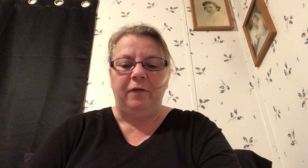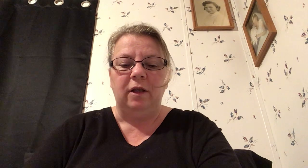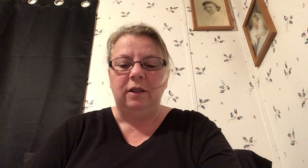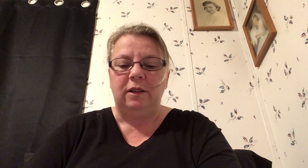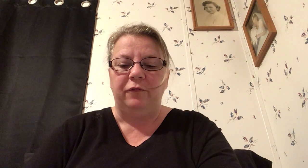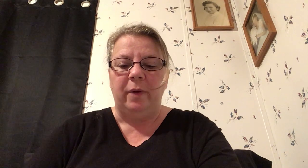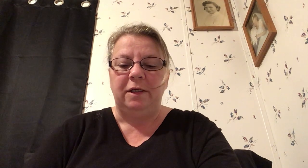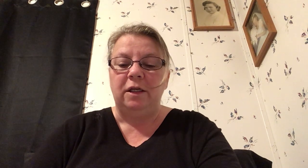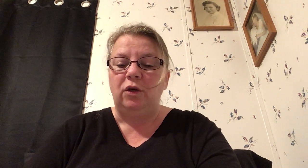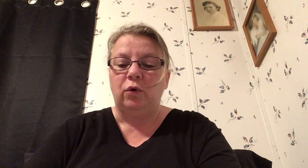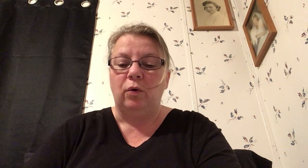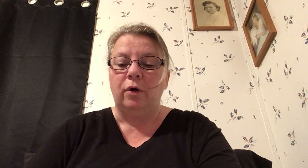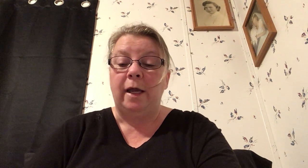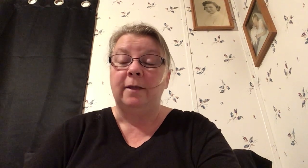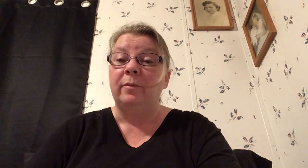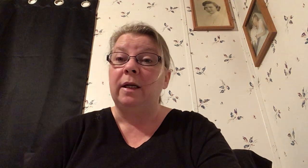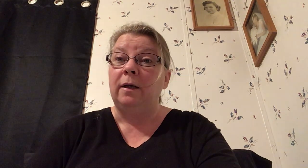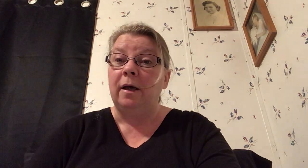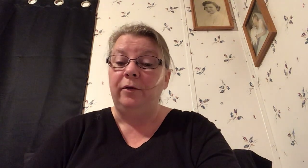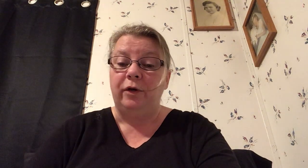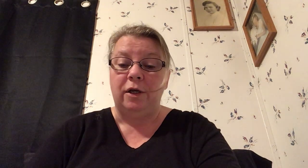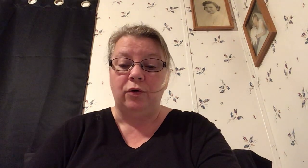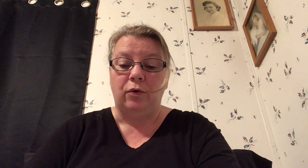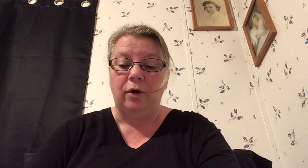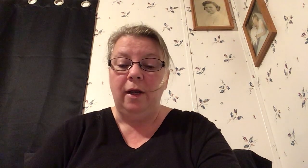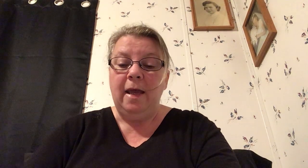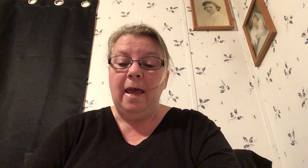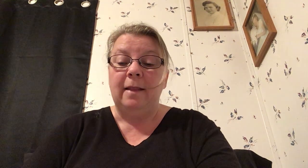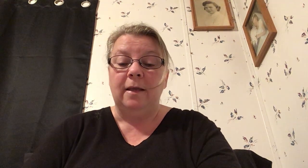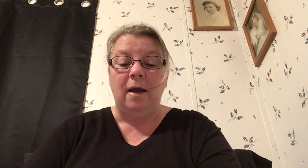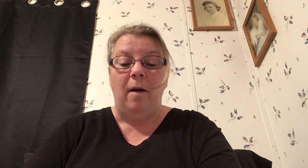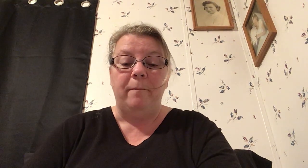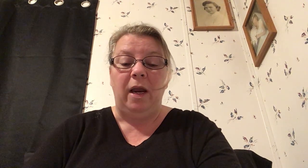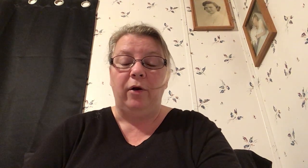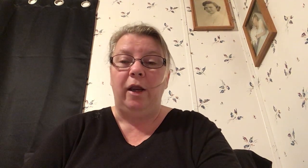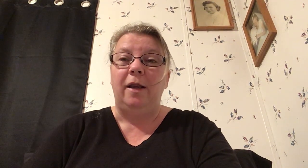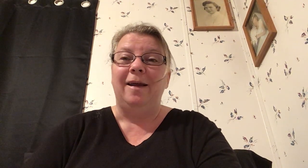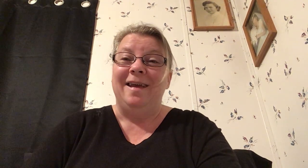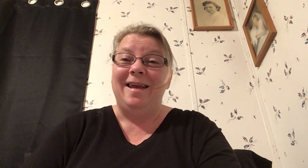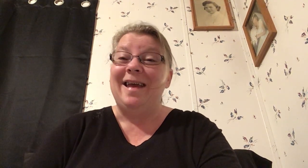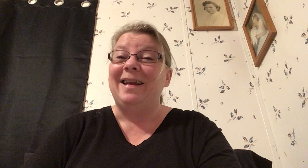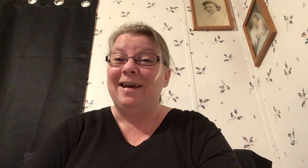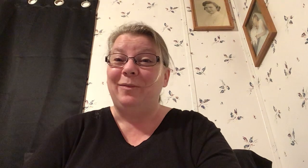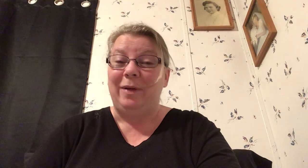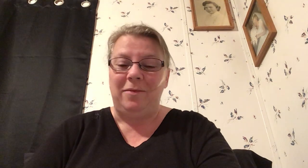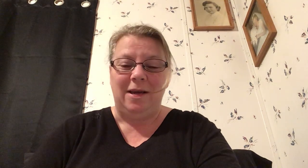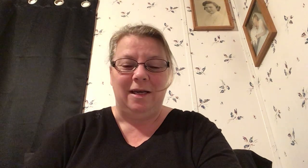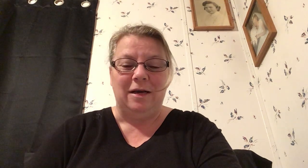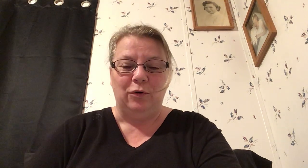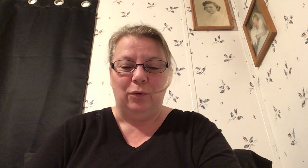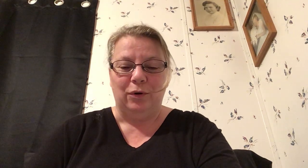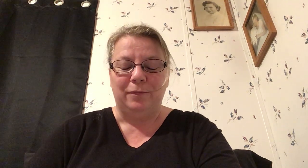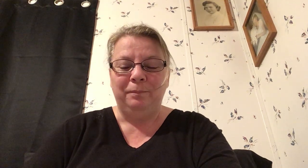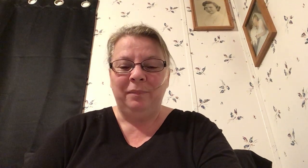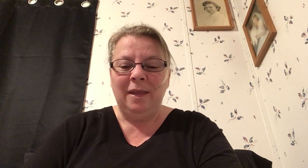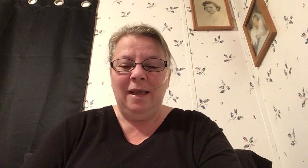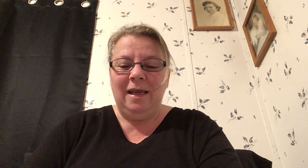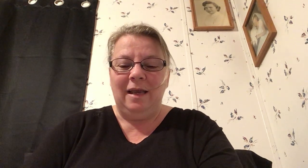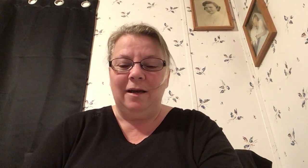feel as if my detour has met another detour and they got married and had a baby detour in